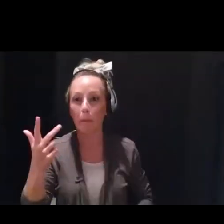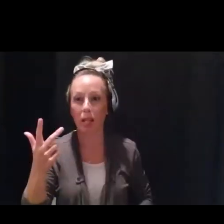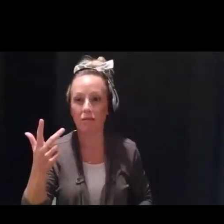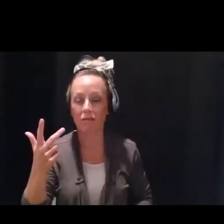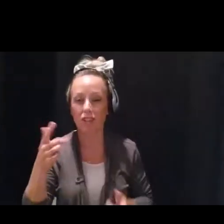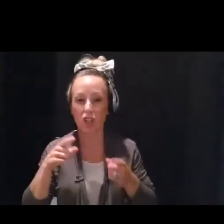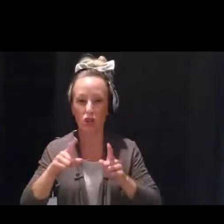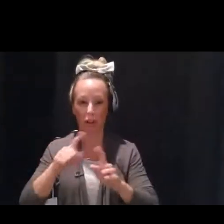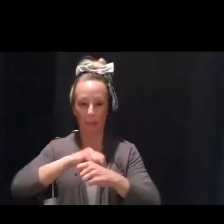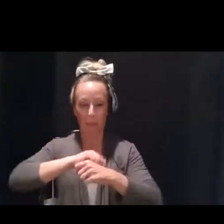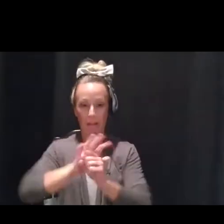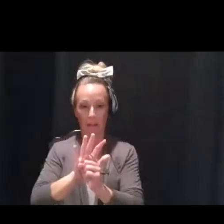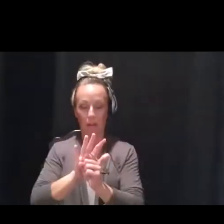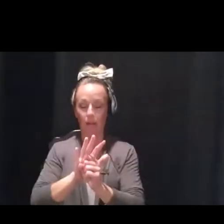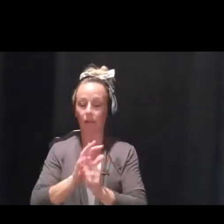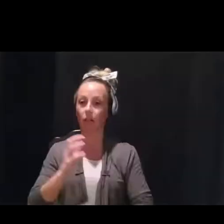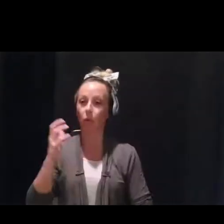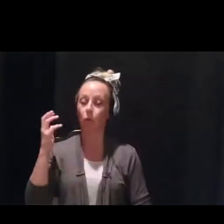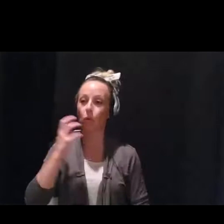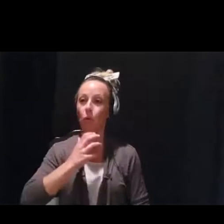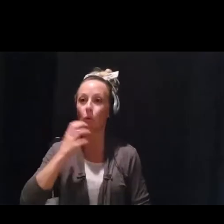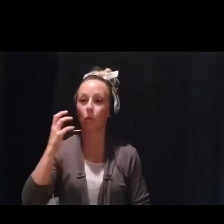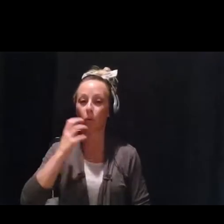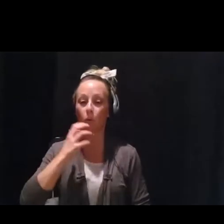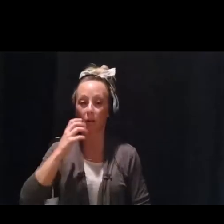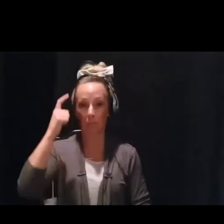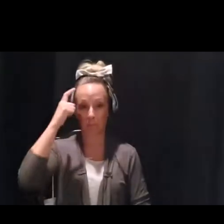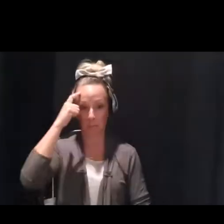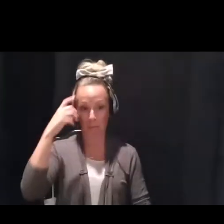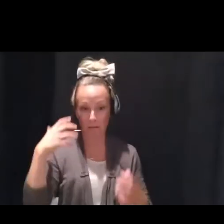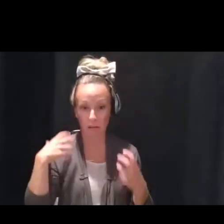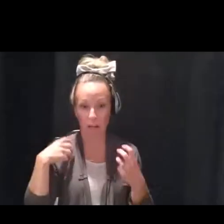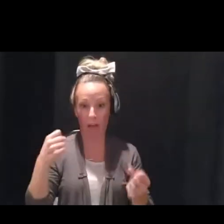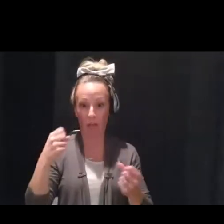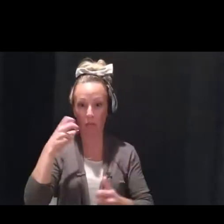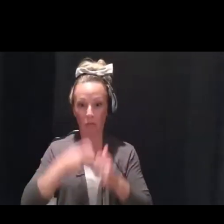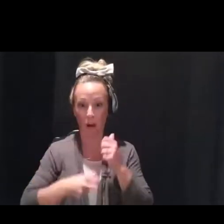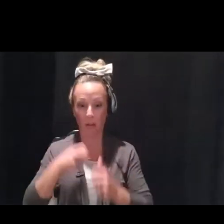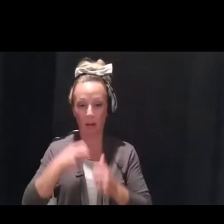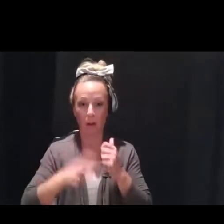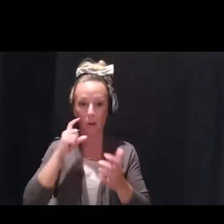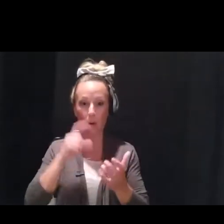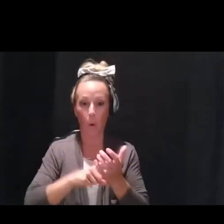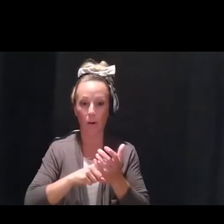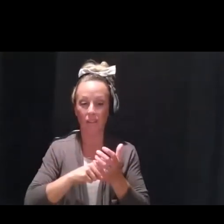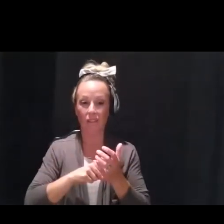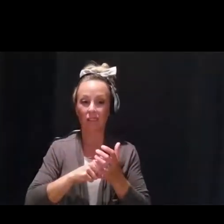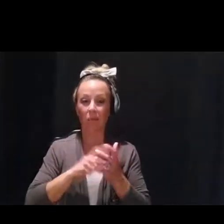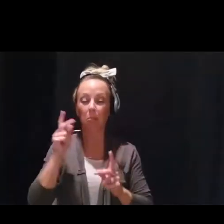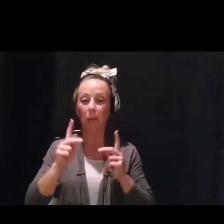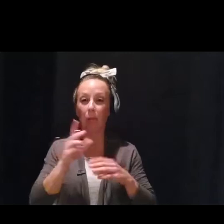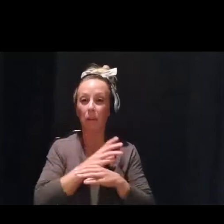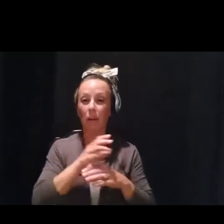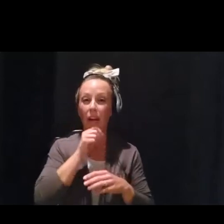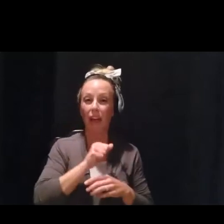And the biggest prevalence that we are seeing of mental health problems is among young adults between the ages of 18 to 29 years